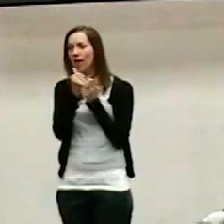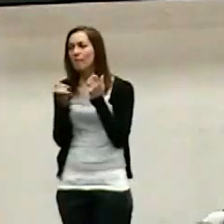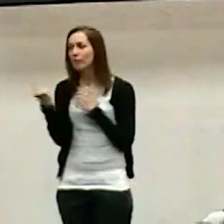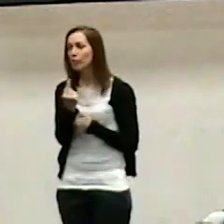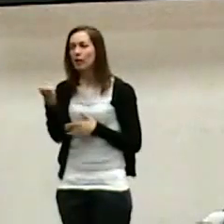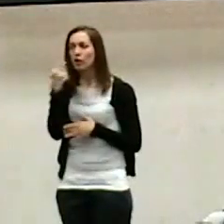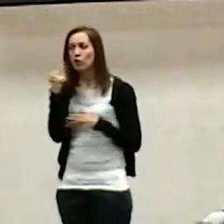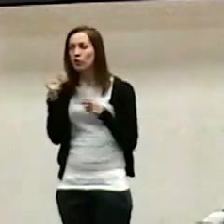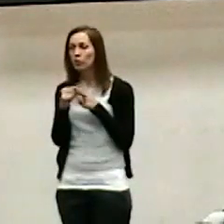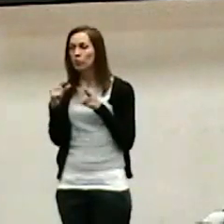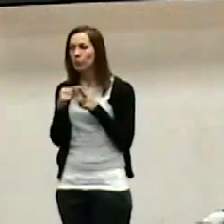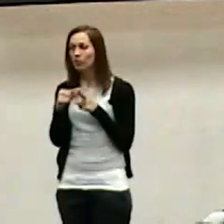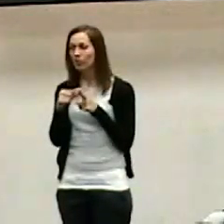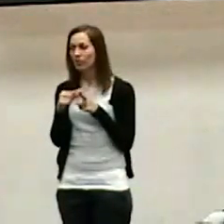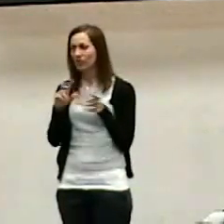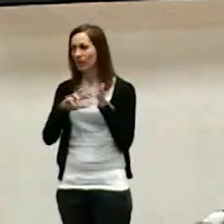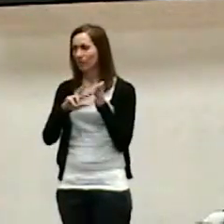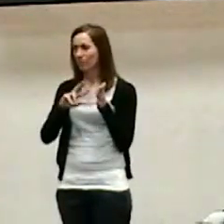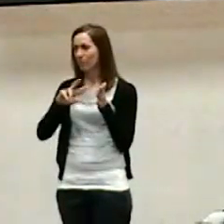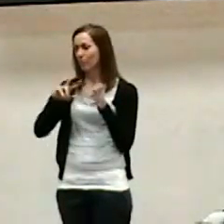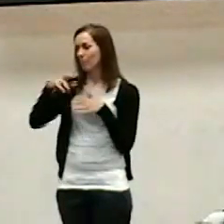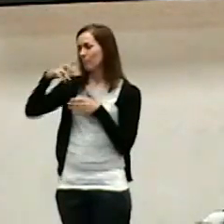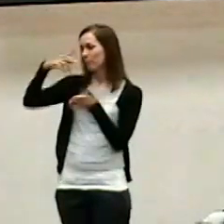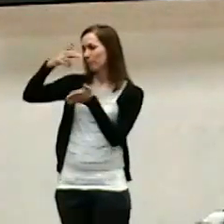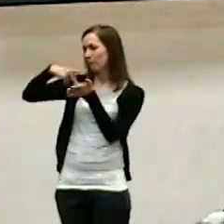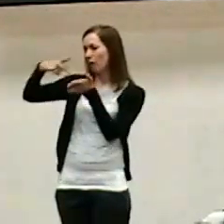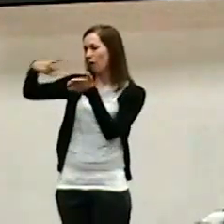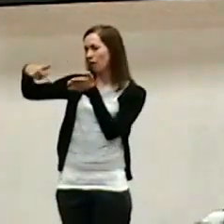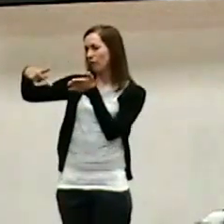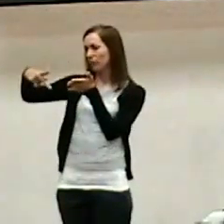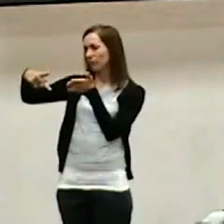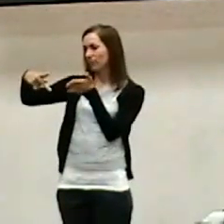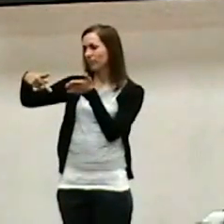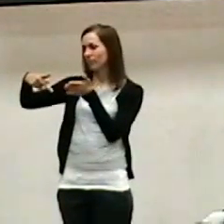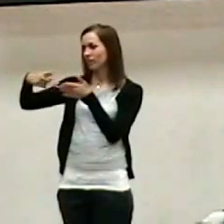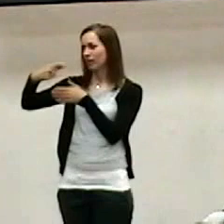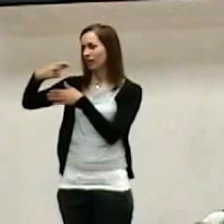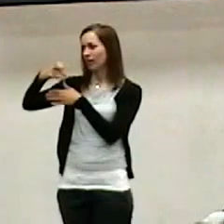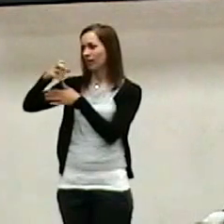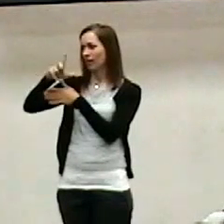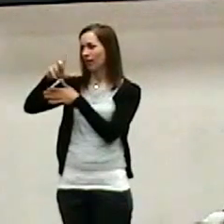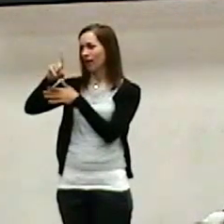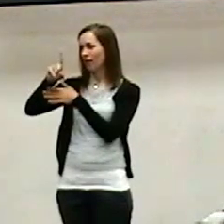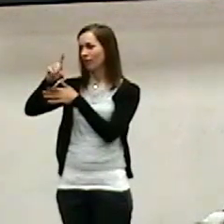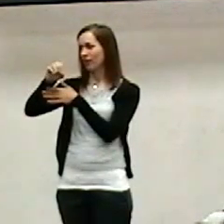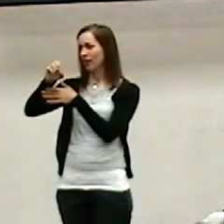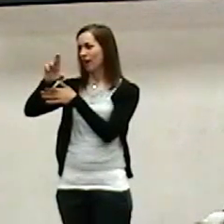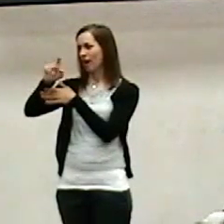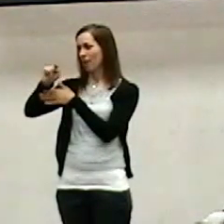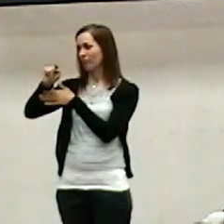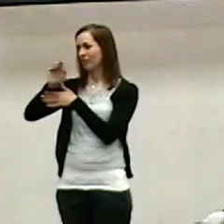He hung out a shingle. He had been bivocational. He was dual career.